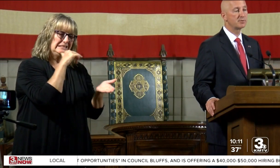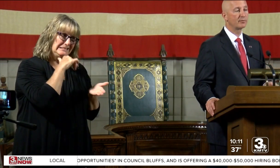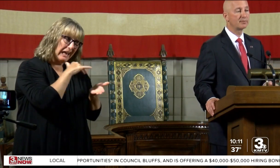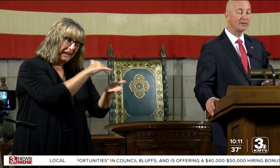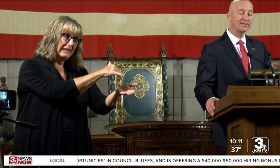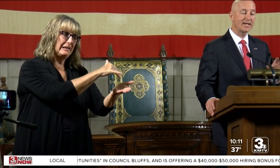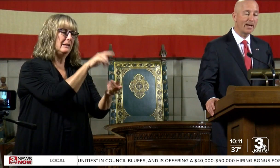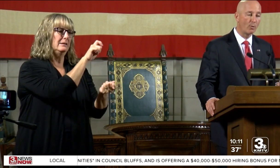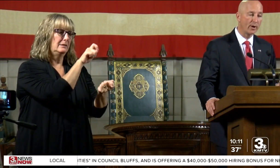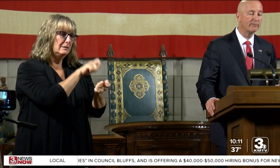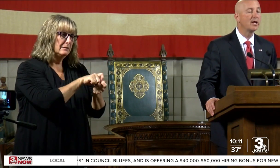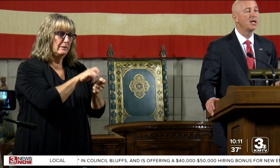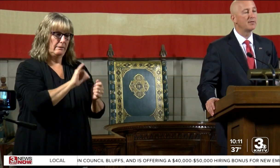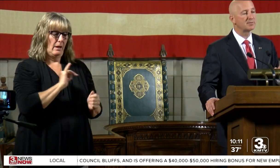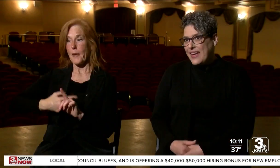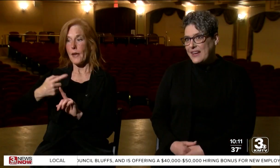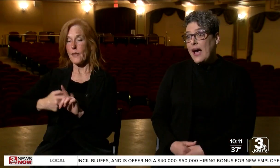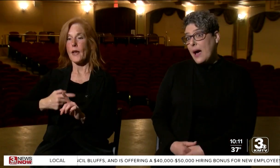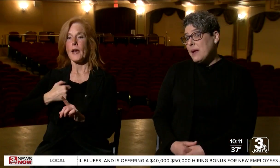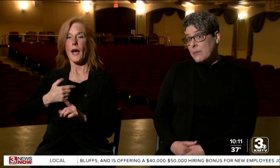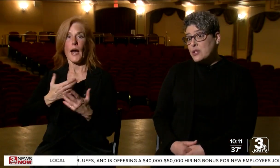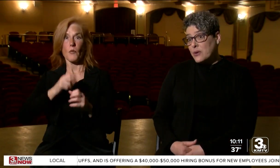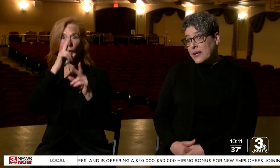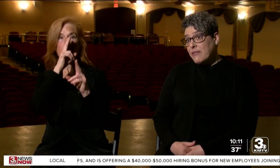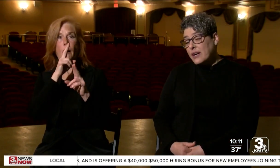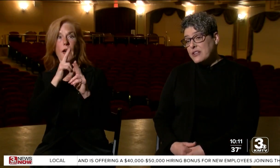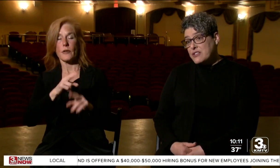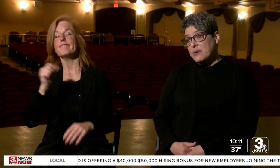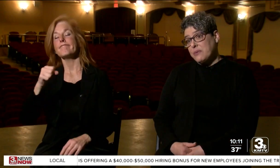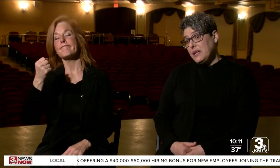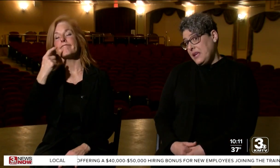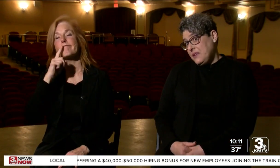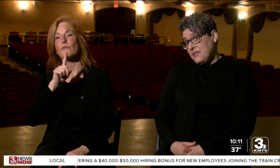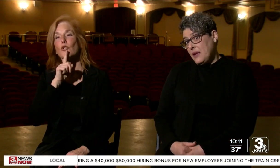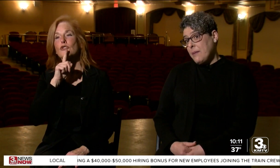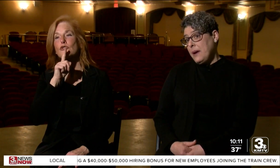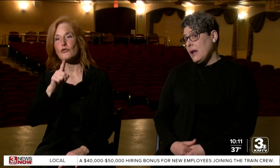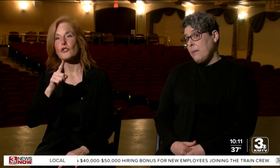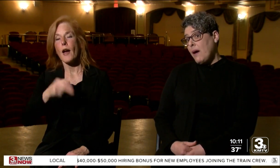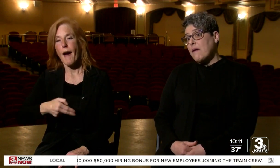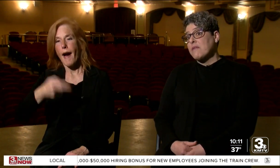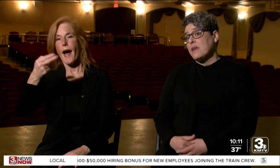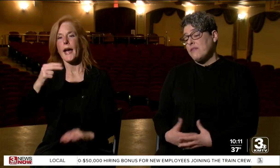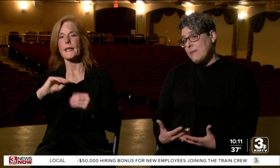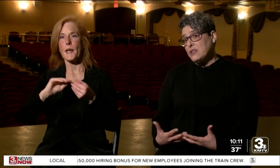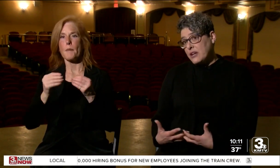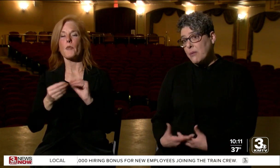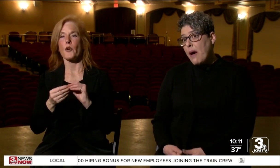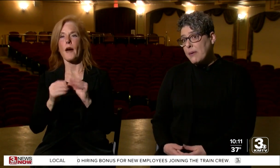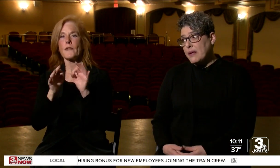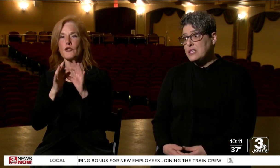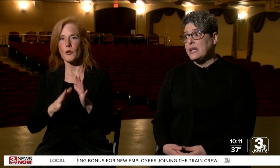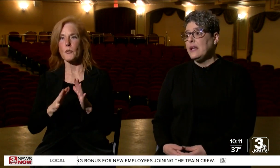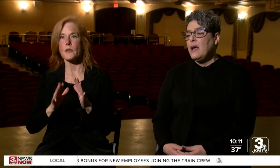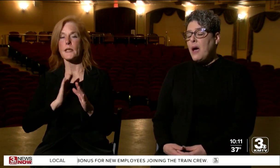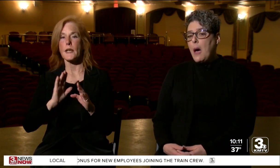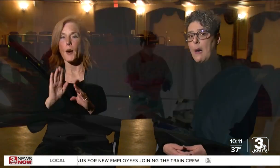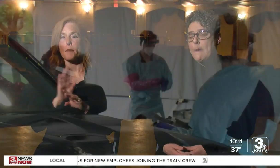interpreters. I just want to honor that. Yeah, I mean, a majority of our industry really is made up of the female gender population. Forever